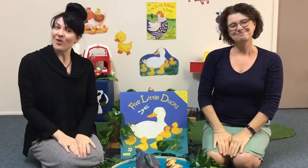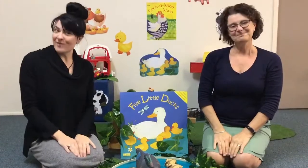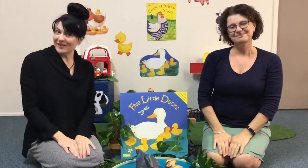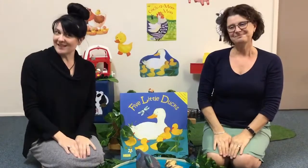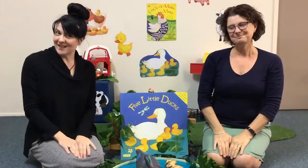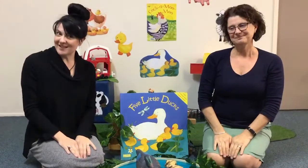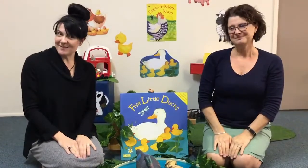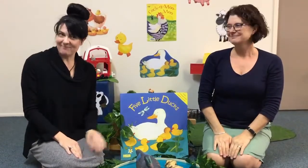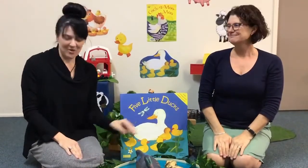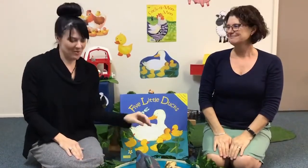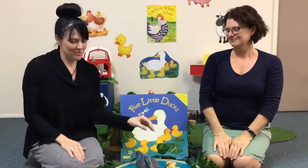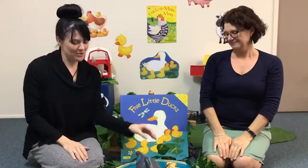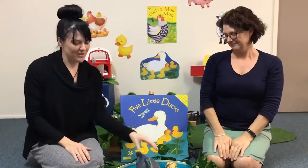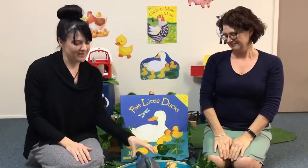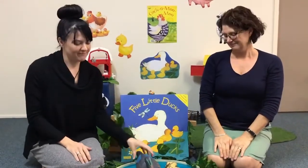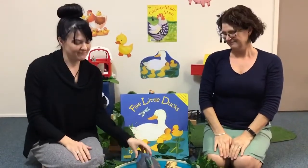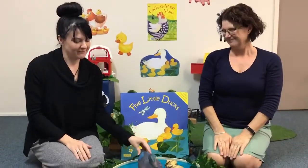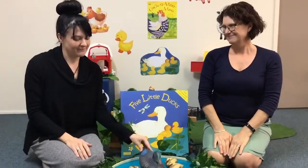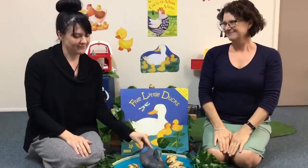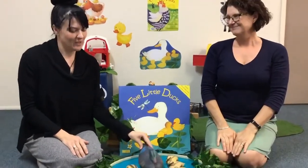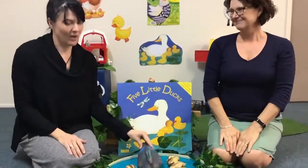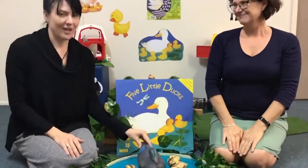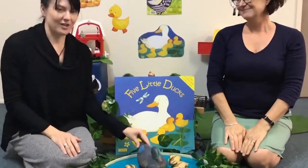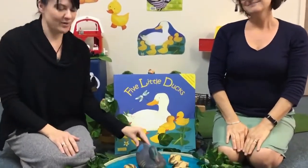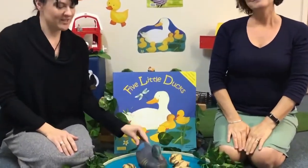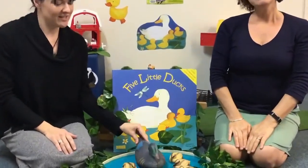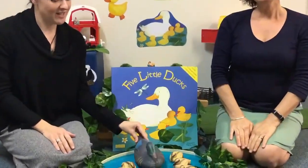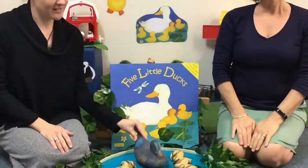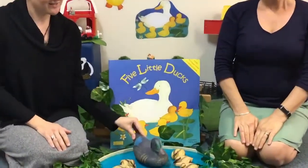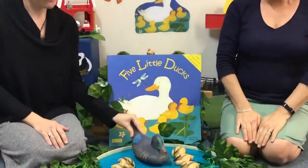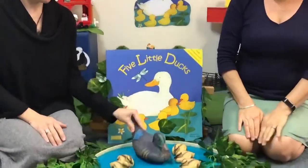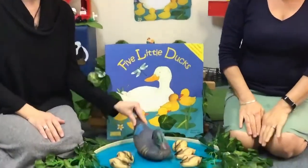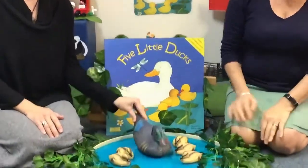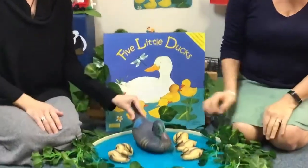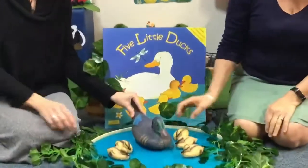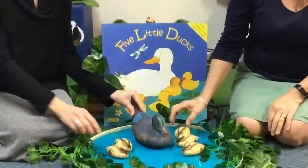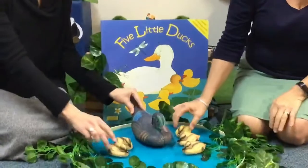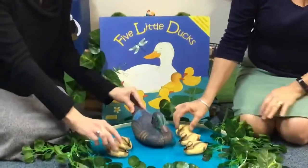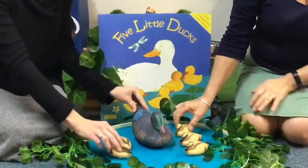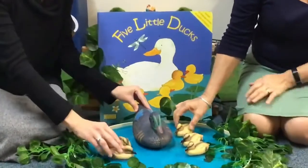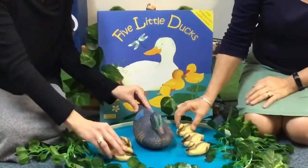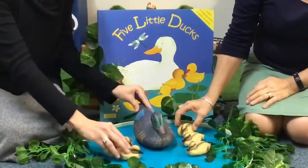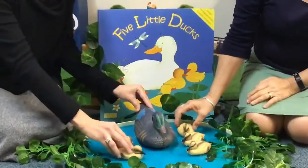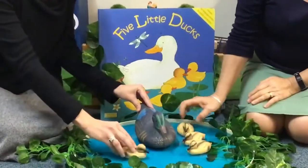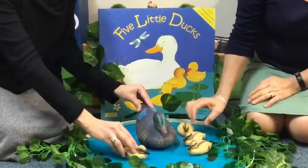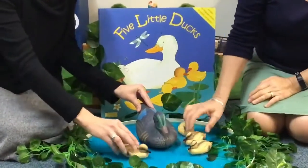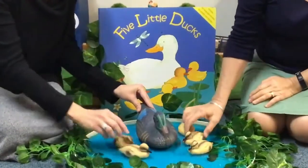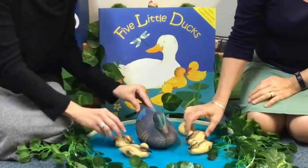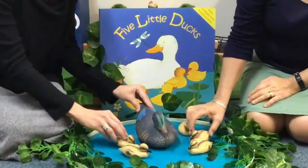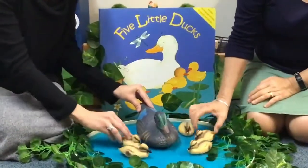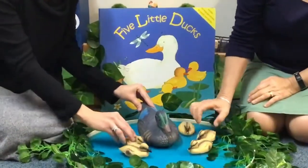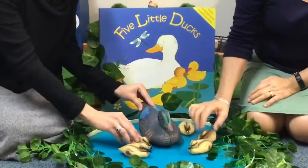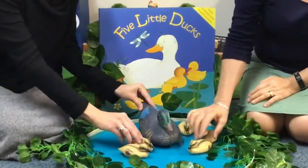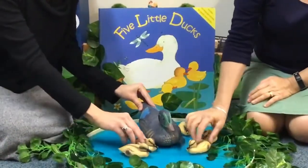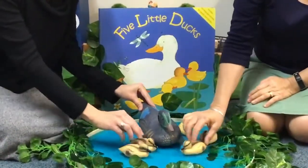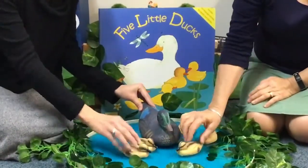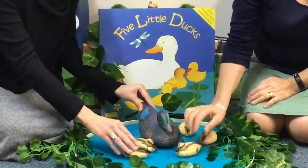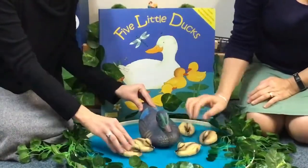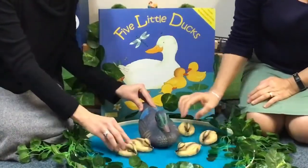Five Little Ducks We hope you enjoyed it You might like to go and see the ducks Absolutely Quack, quack, quack, quack, quack There's little babies Back with mum